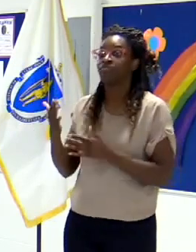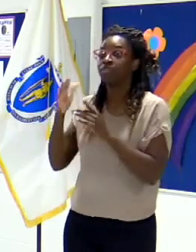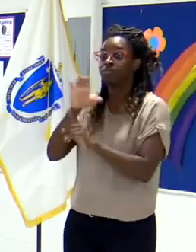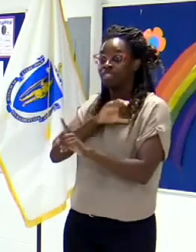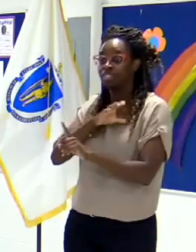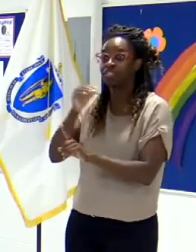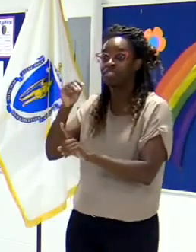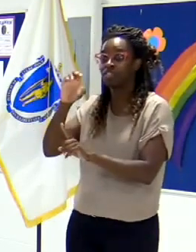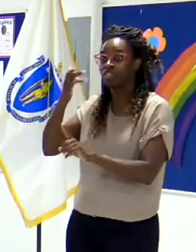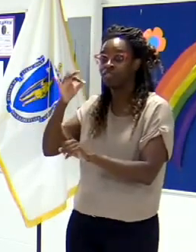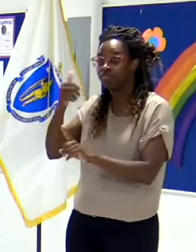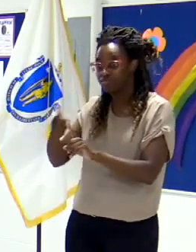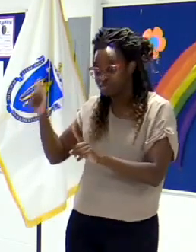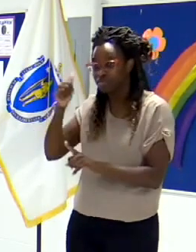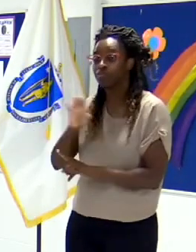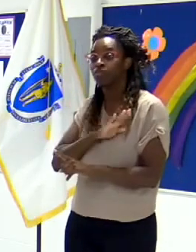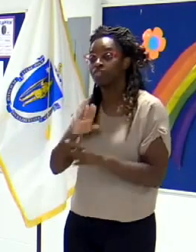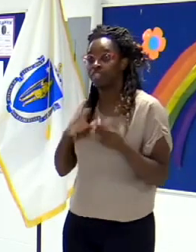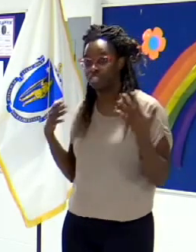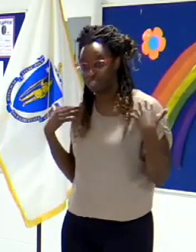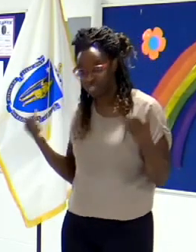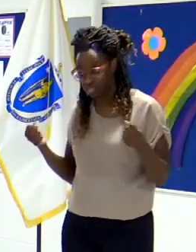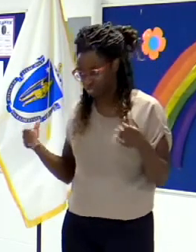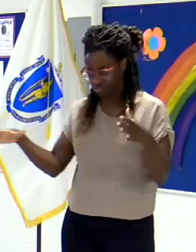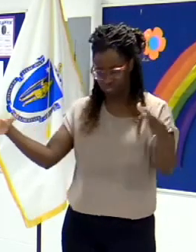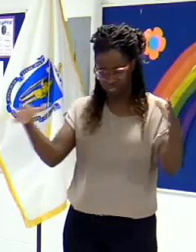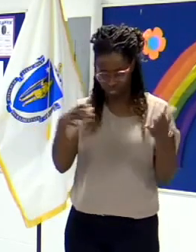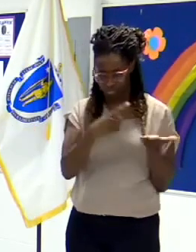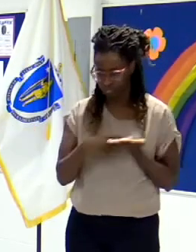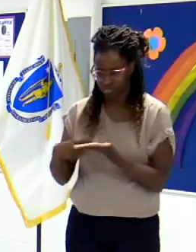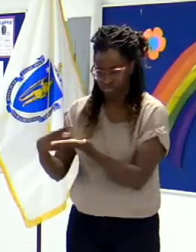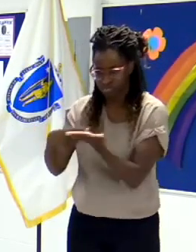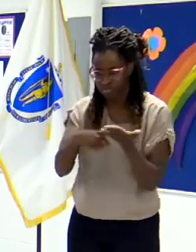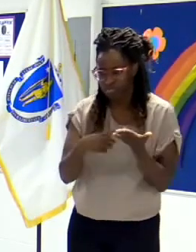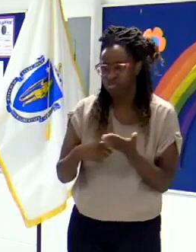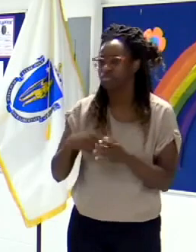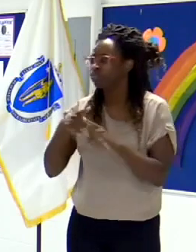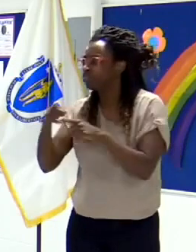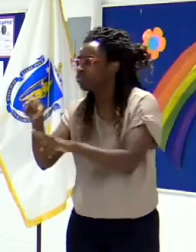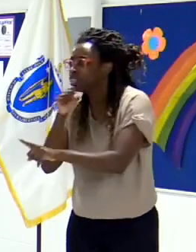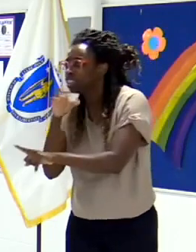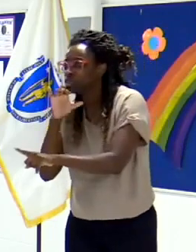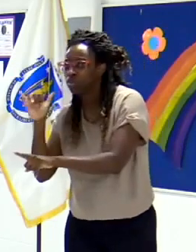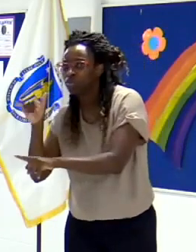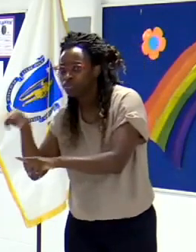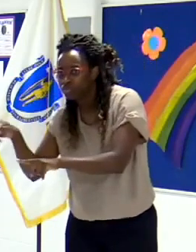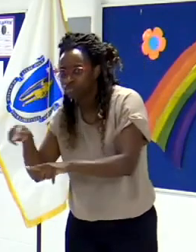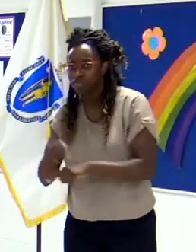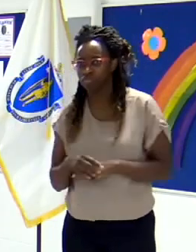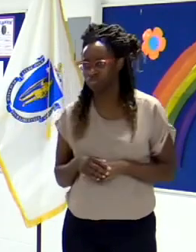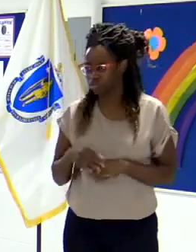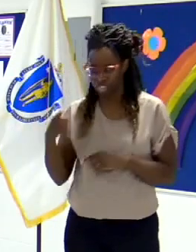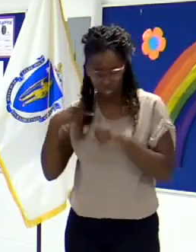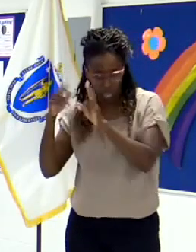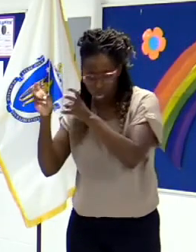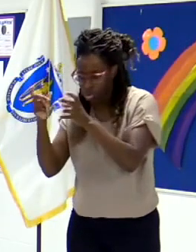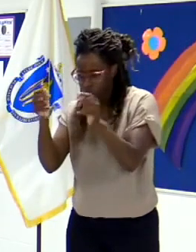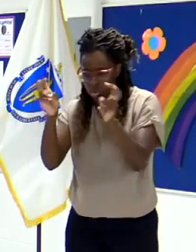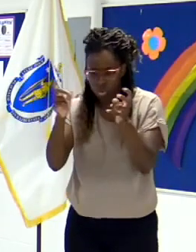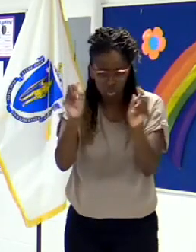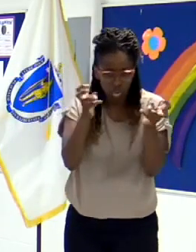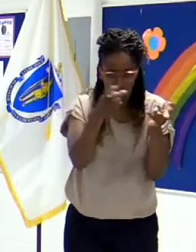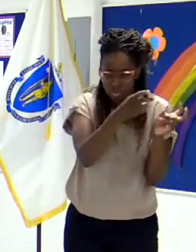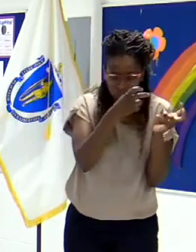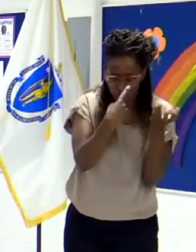Council on Aging. So we bring everyone together. And when these items, these challenges percolate up, we take a community approach to